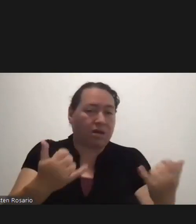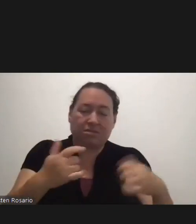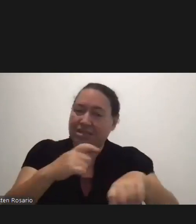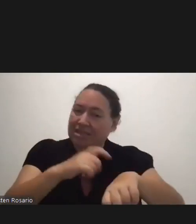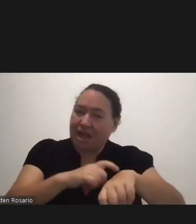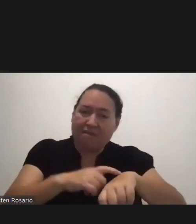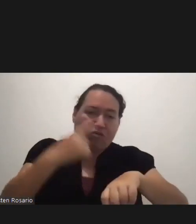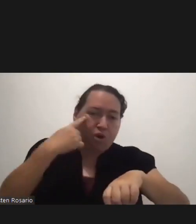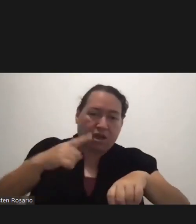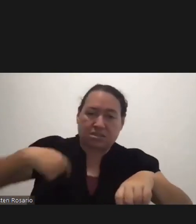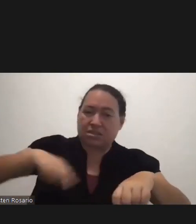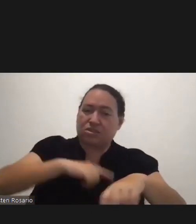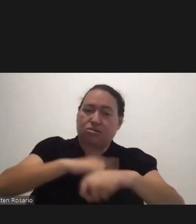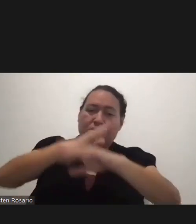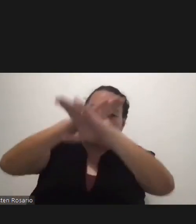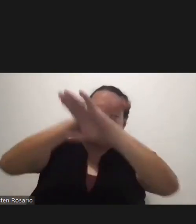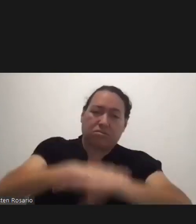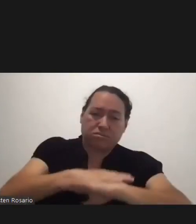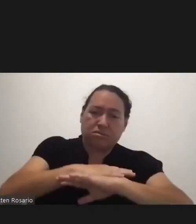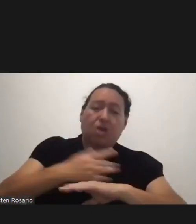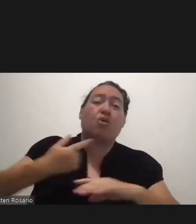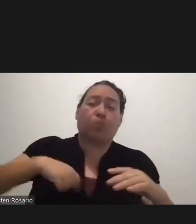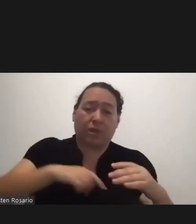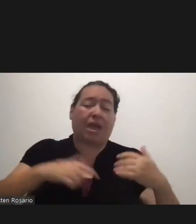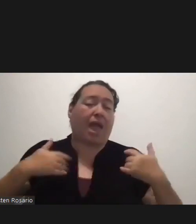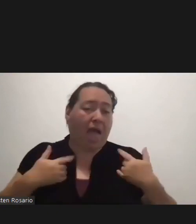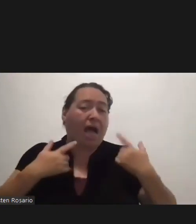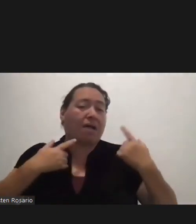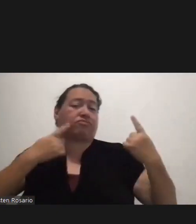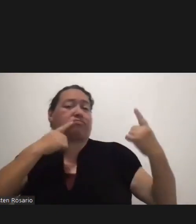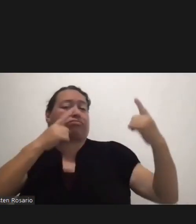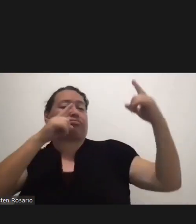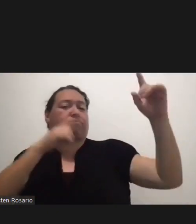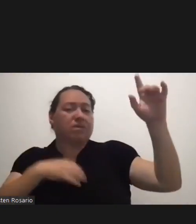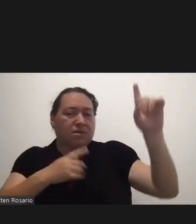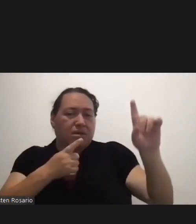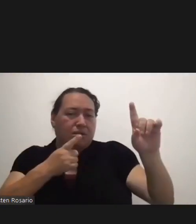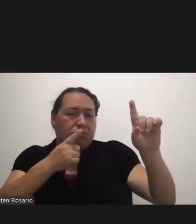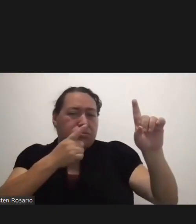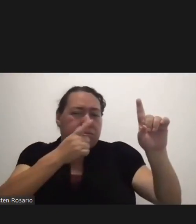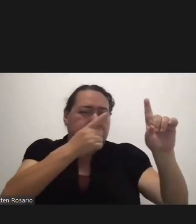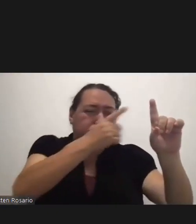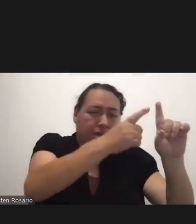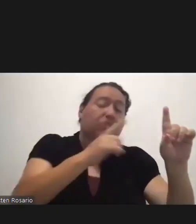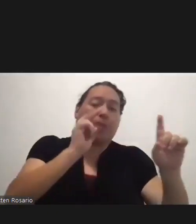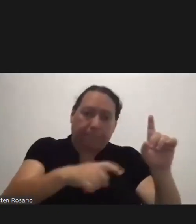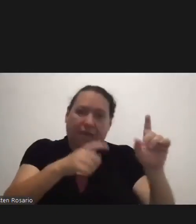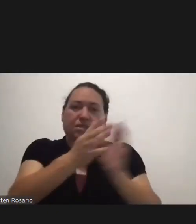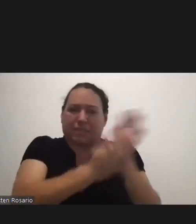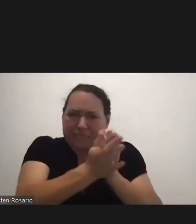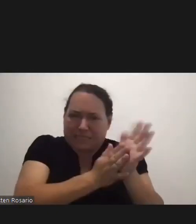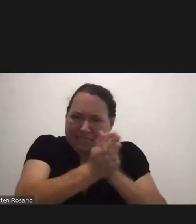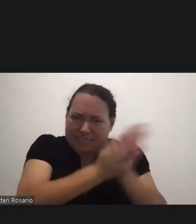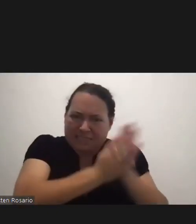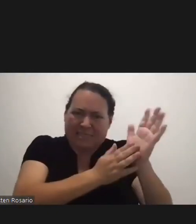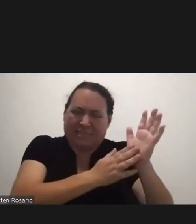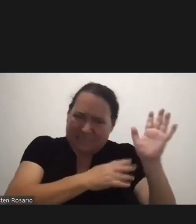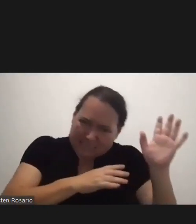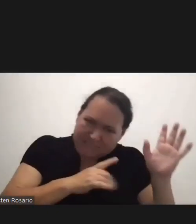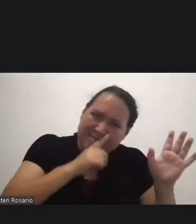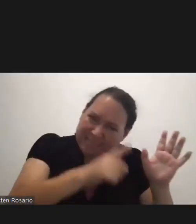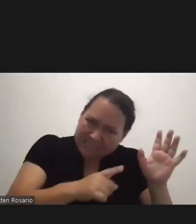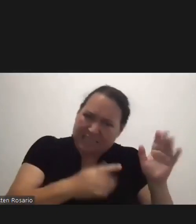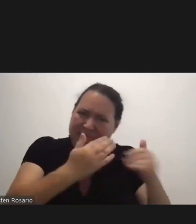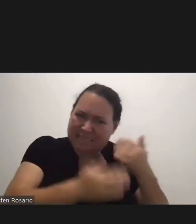down While we've achieved our path to have We continue aggressive efforts To achieve Operation Liberate